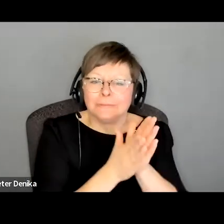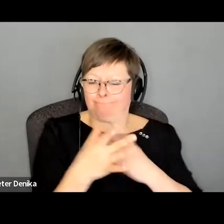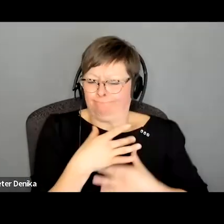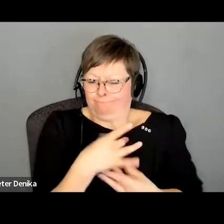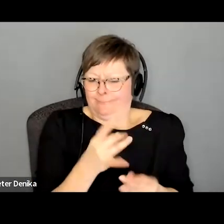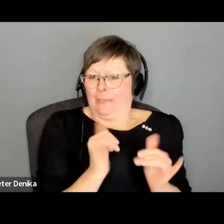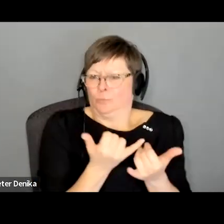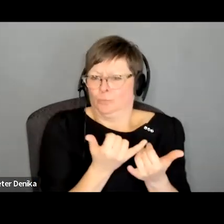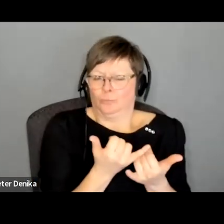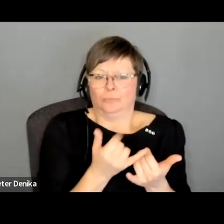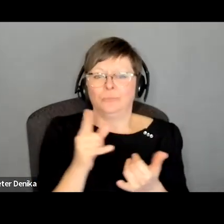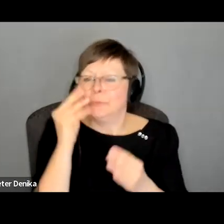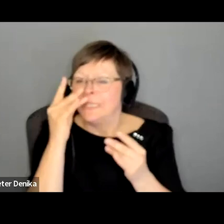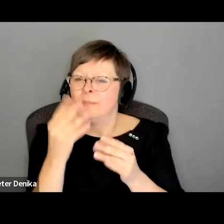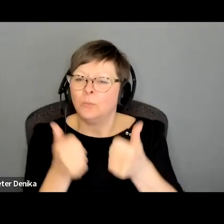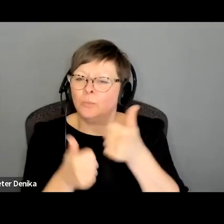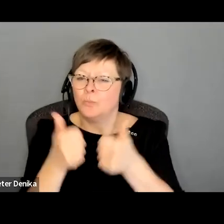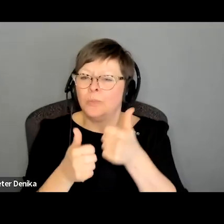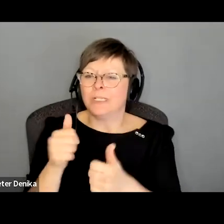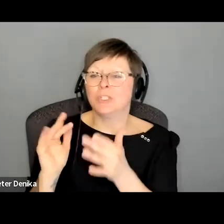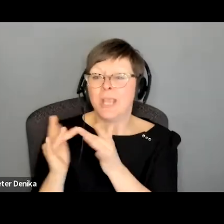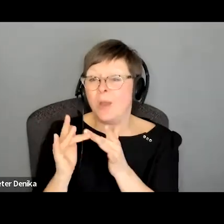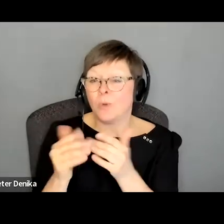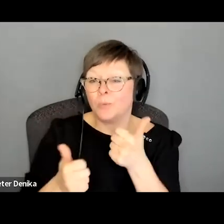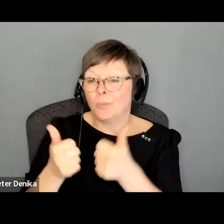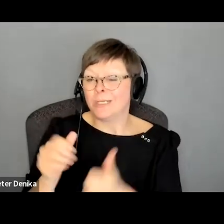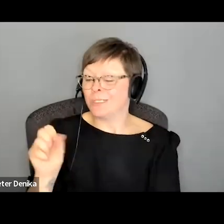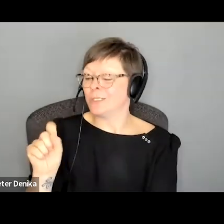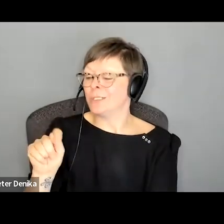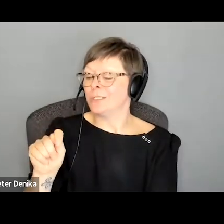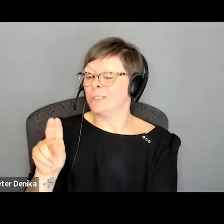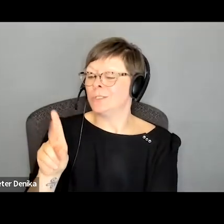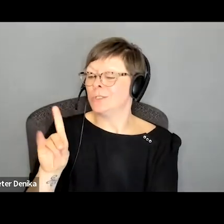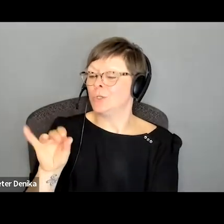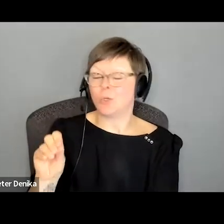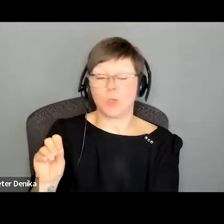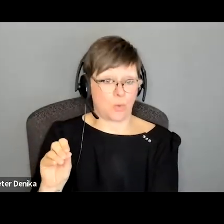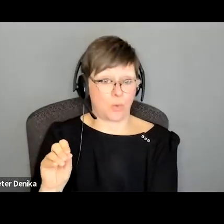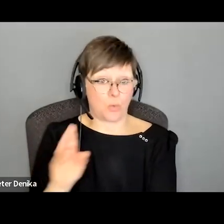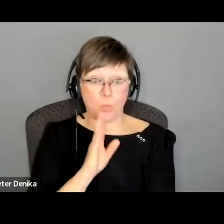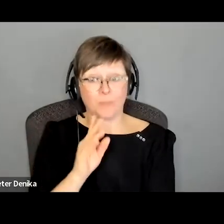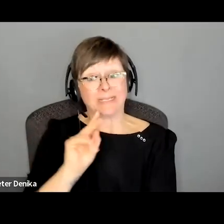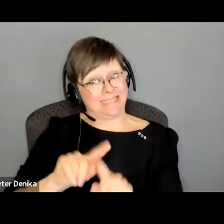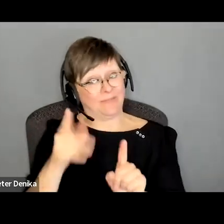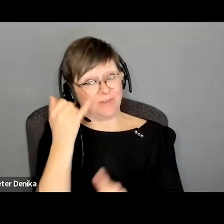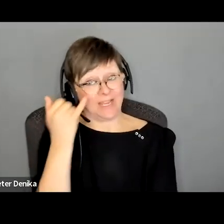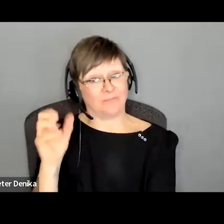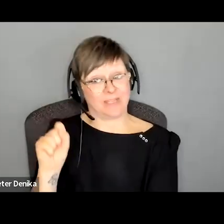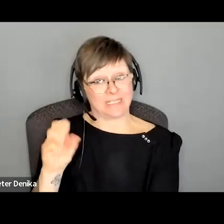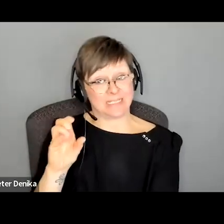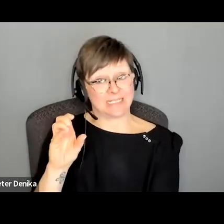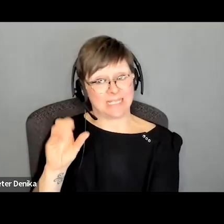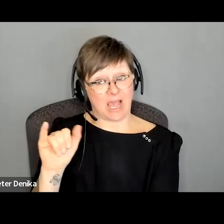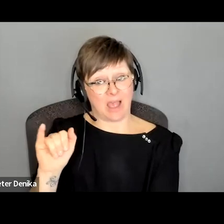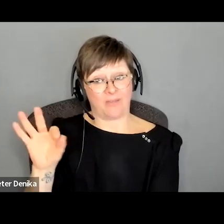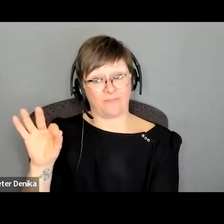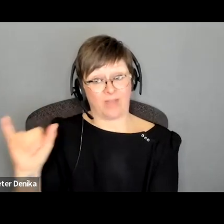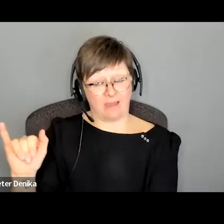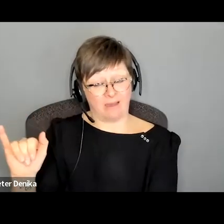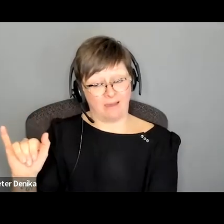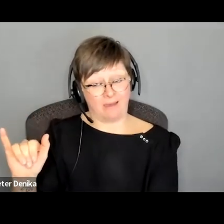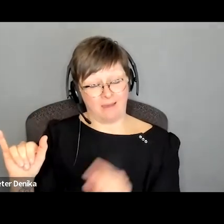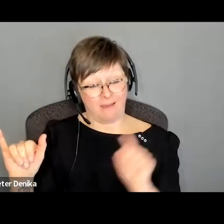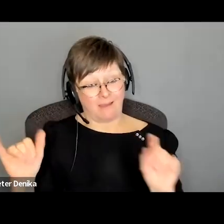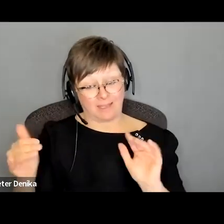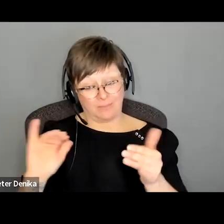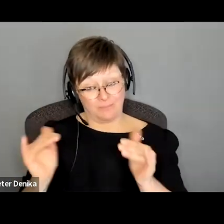studio or network is it for because the way i'm going to approach this role is going to be different if this is a sci-fi versus if it's a comedy